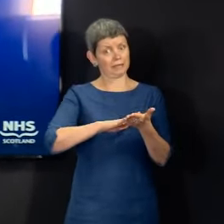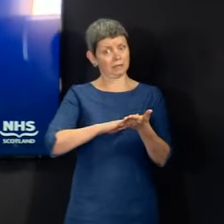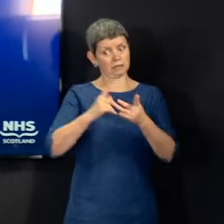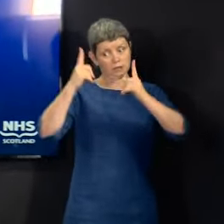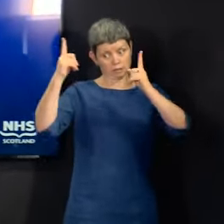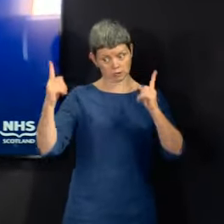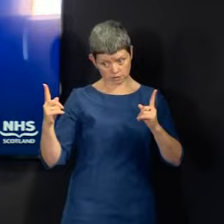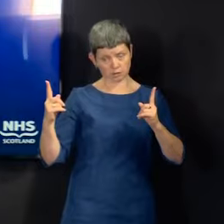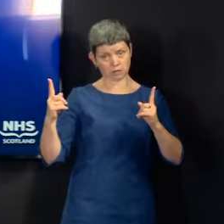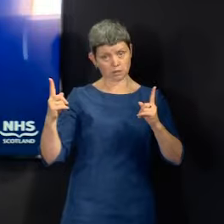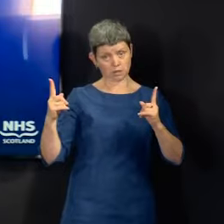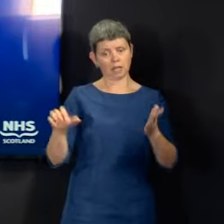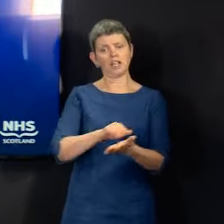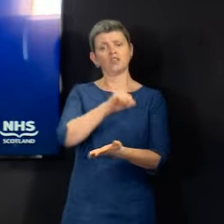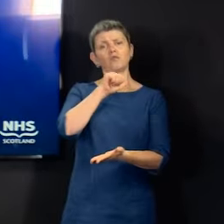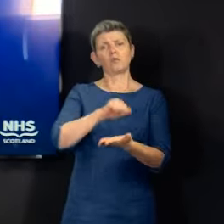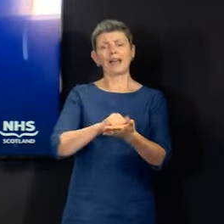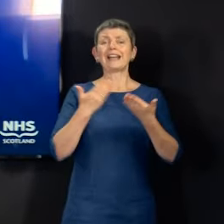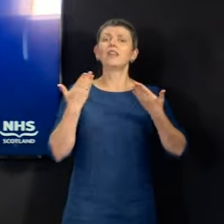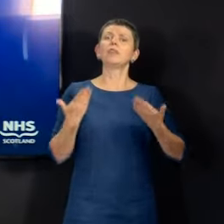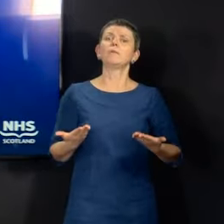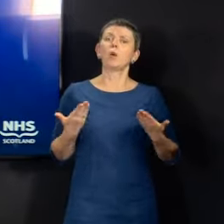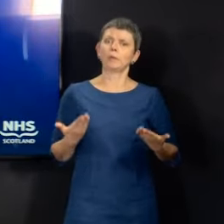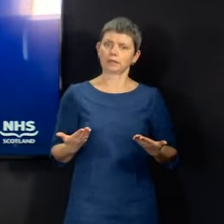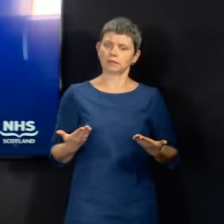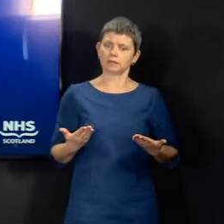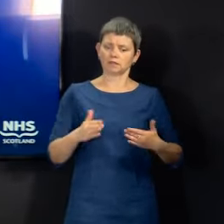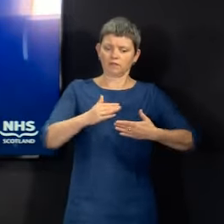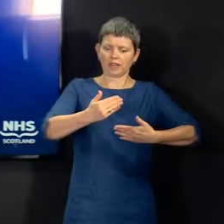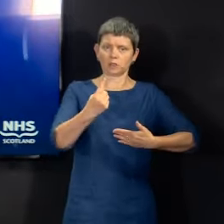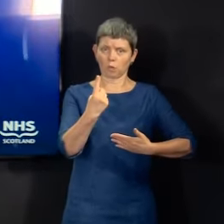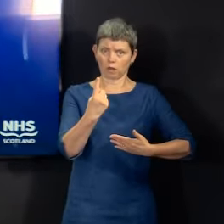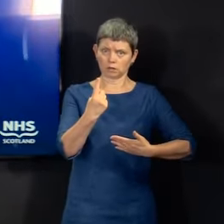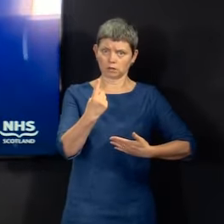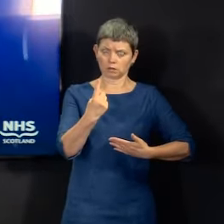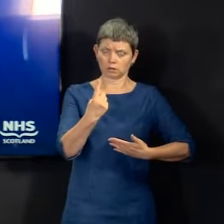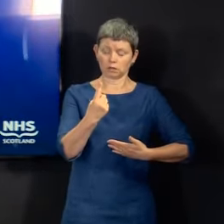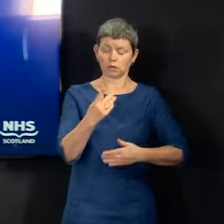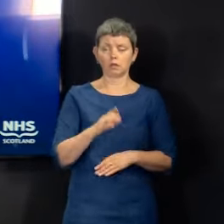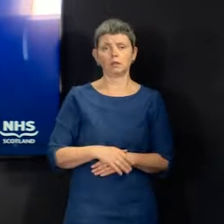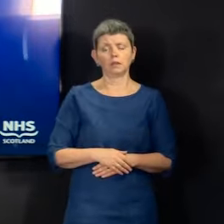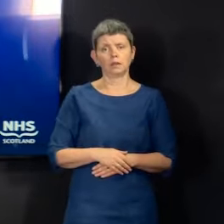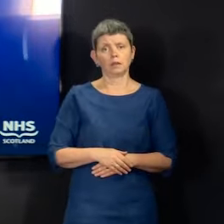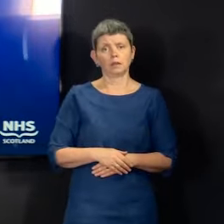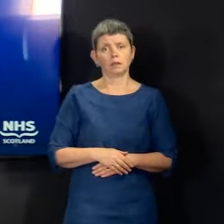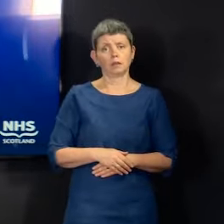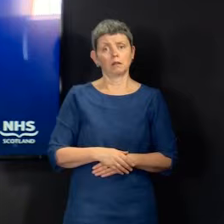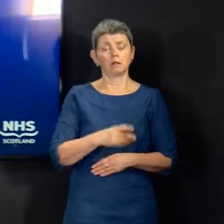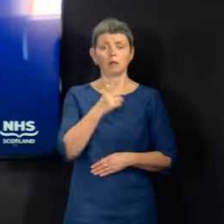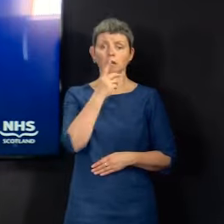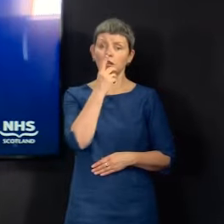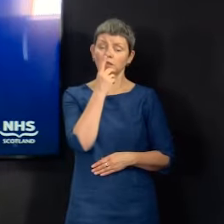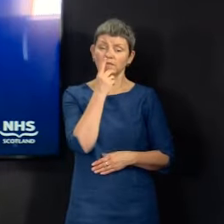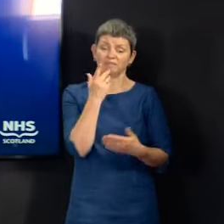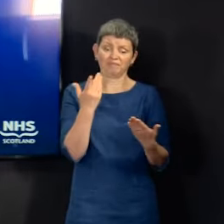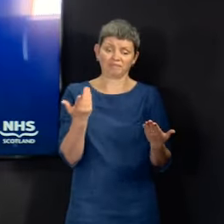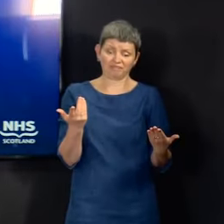distance for this phase of Scotland's pandemic. Now, you could replace the two metre physical distancing